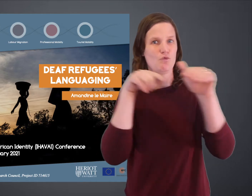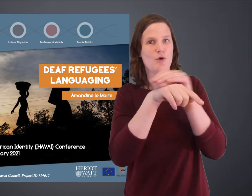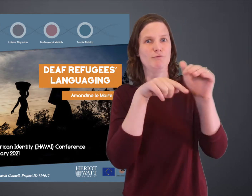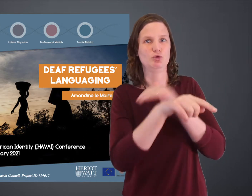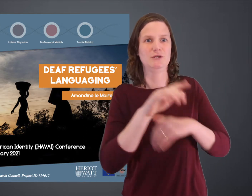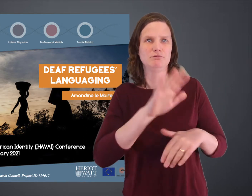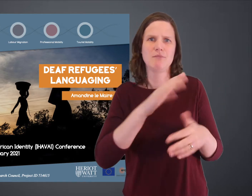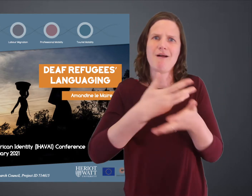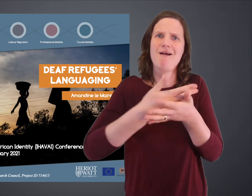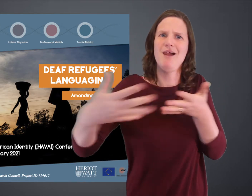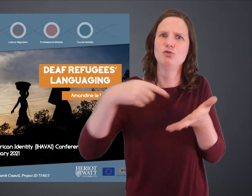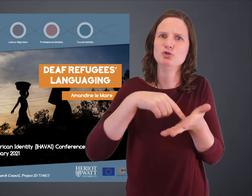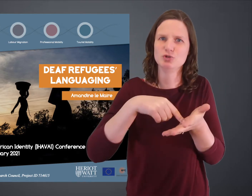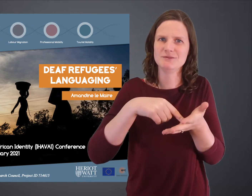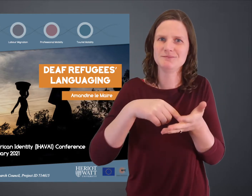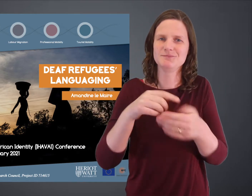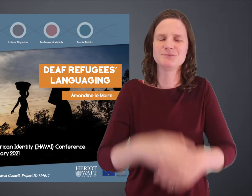about deaf refugees and their language.